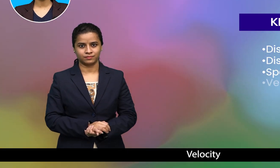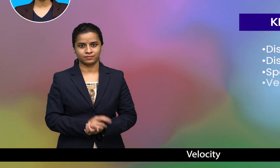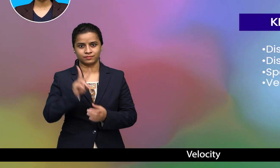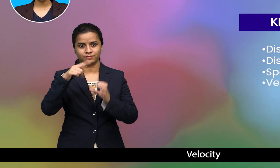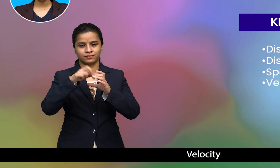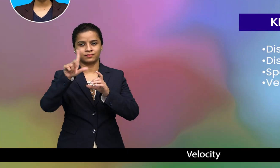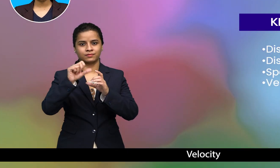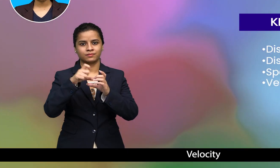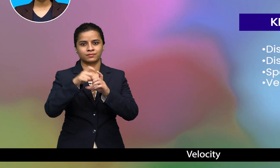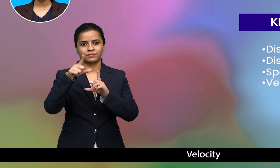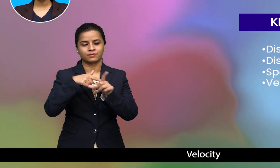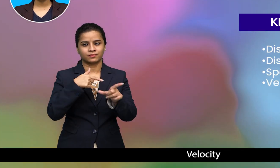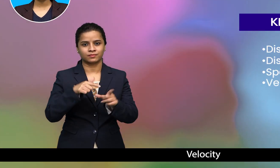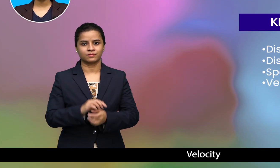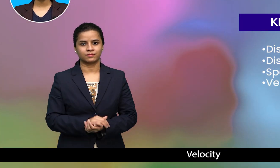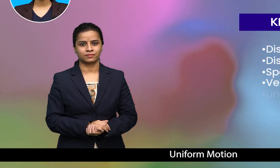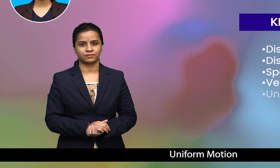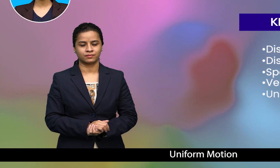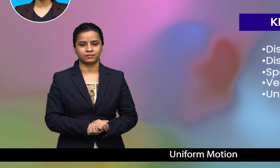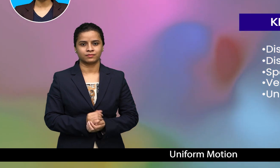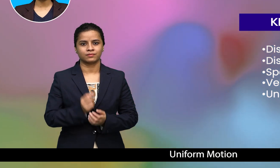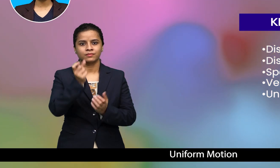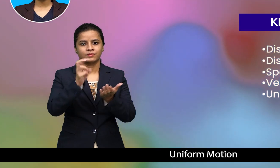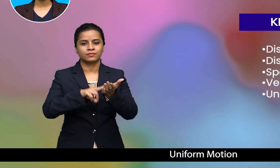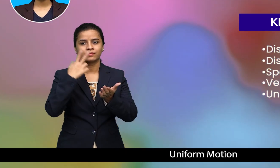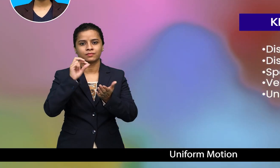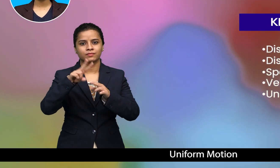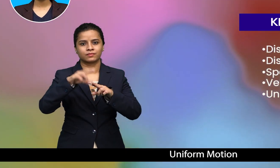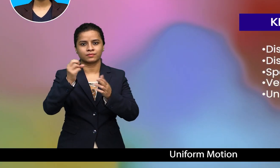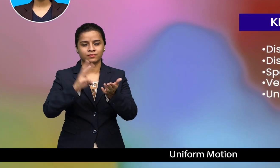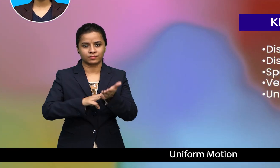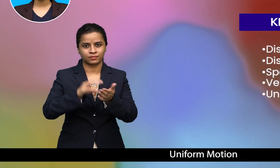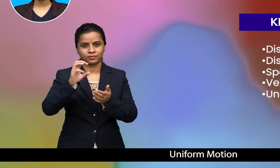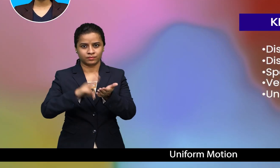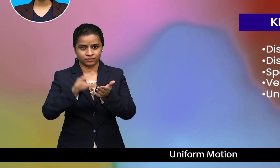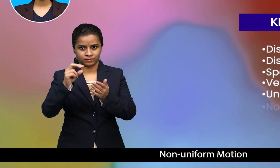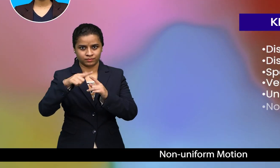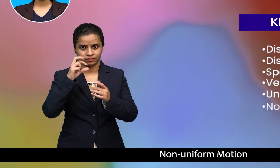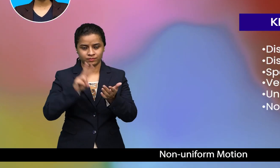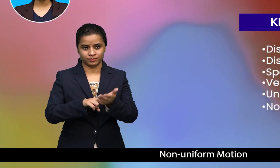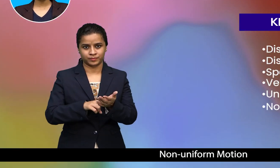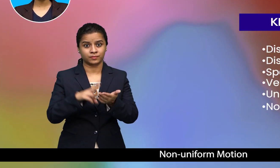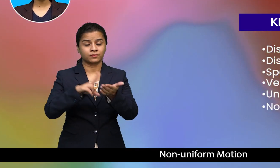velocity uniform motion non-uniform motion